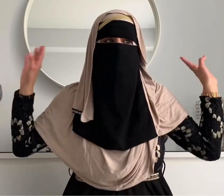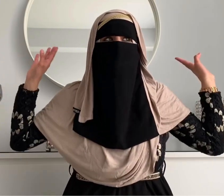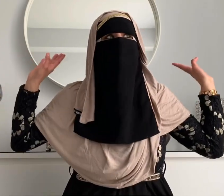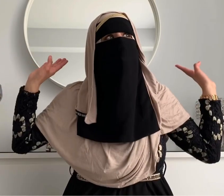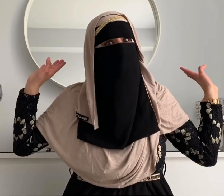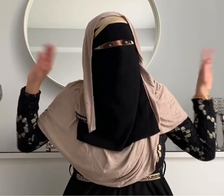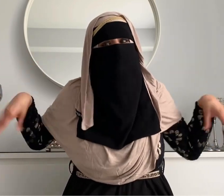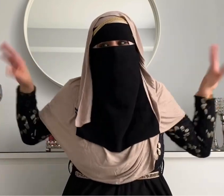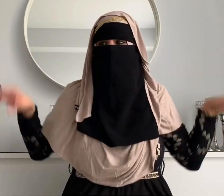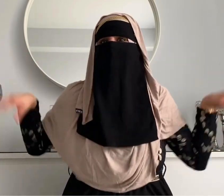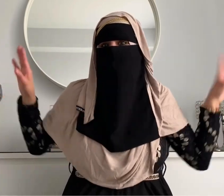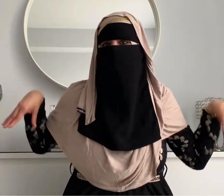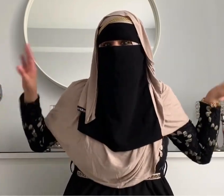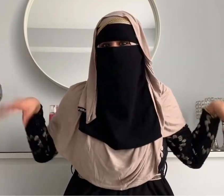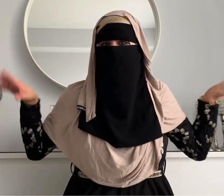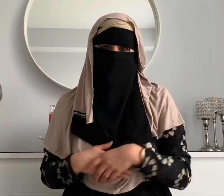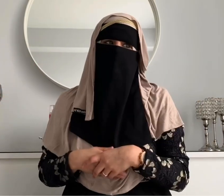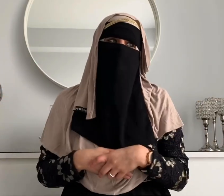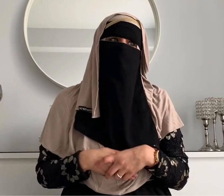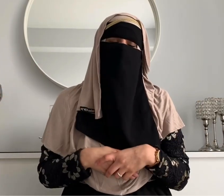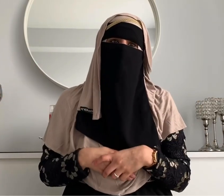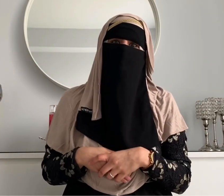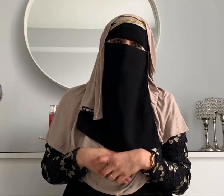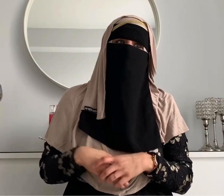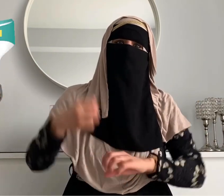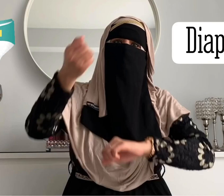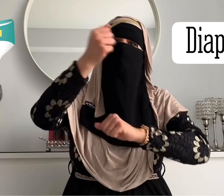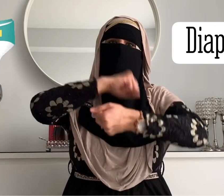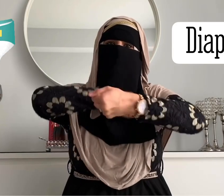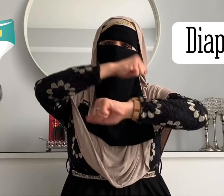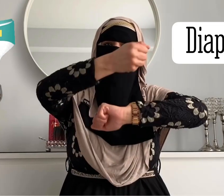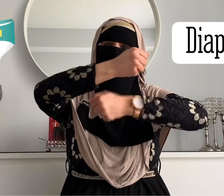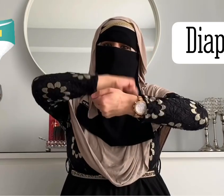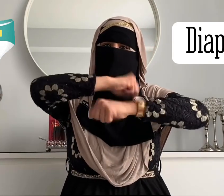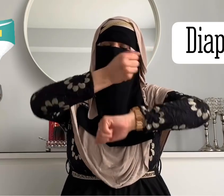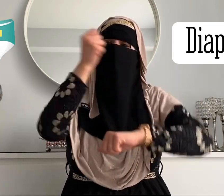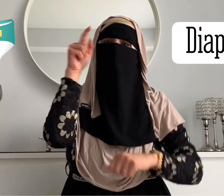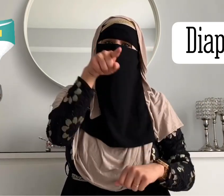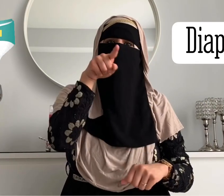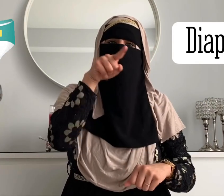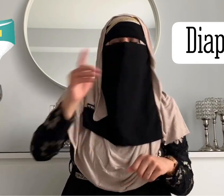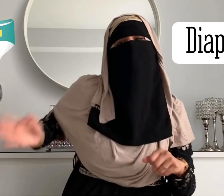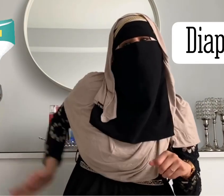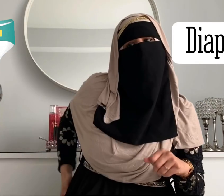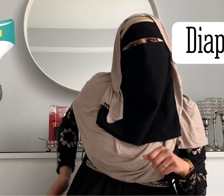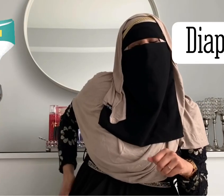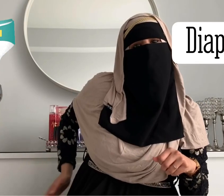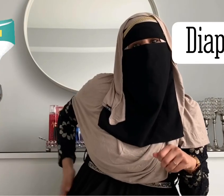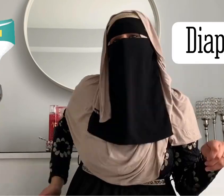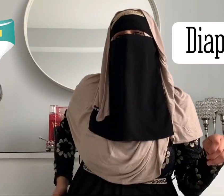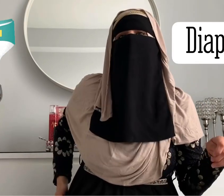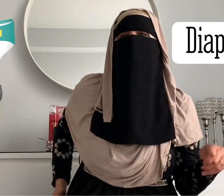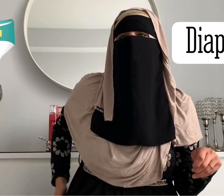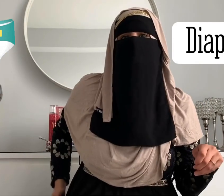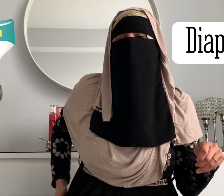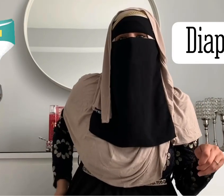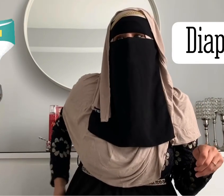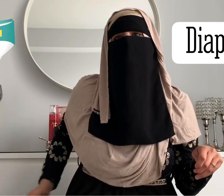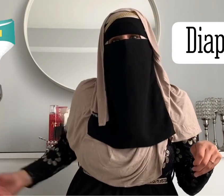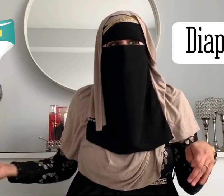is also this and for diaper i did change your diaper so you like pat your hip and samara